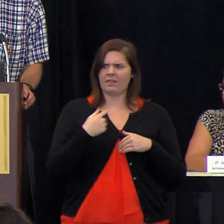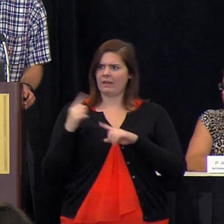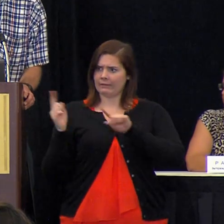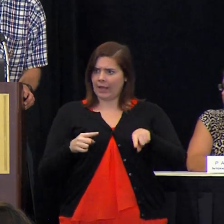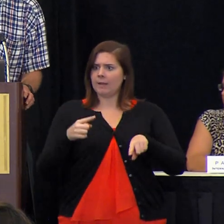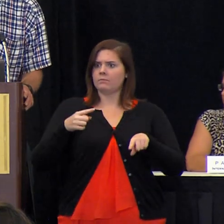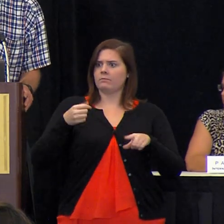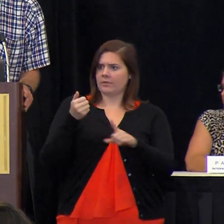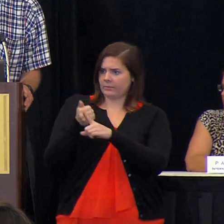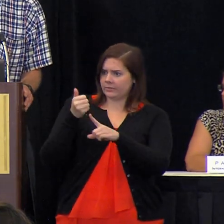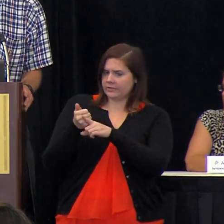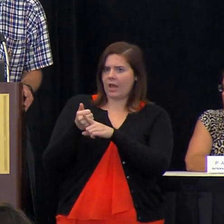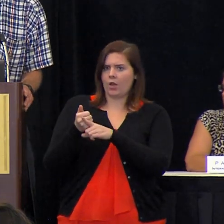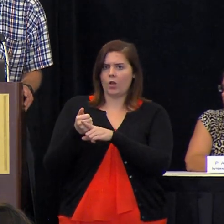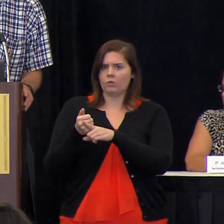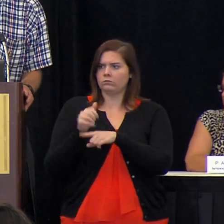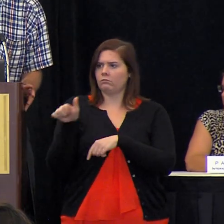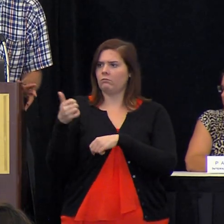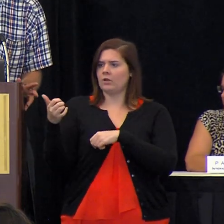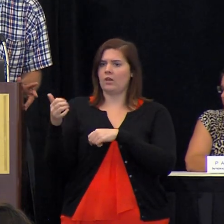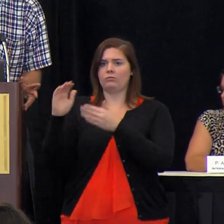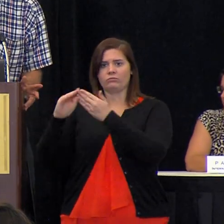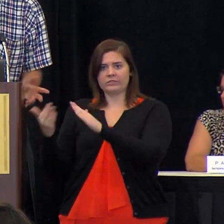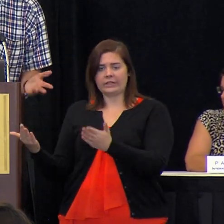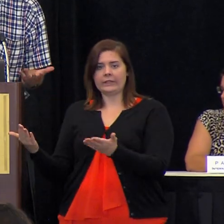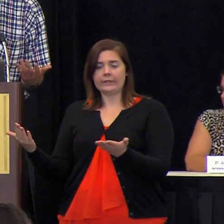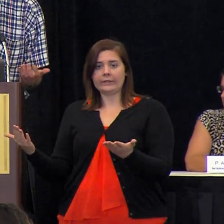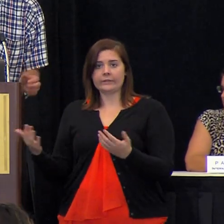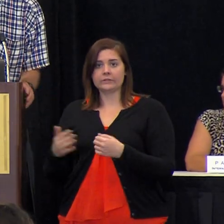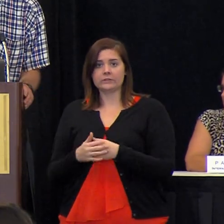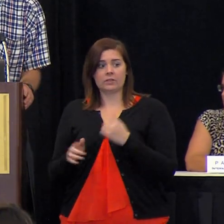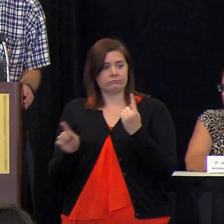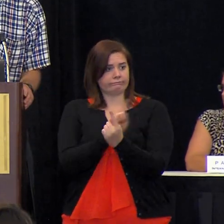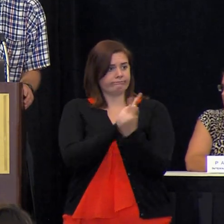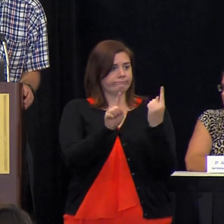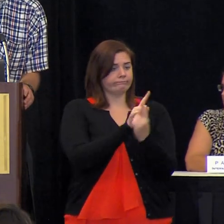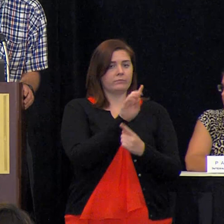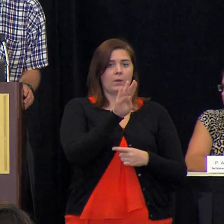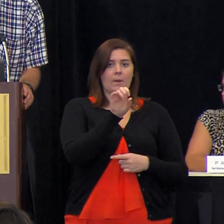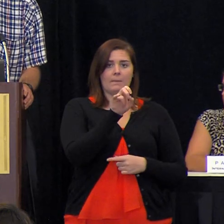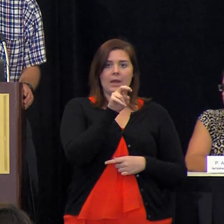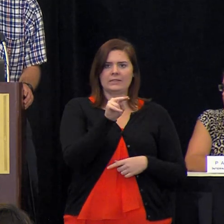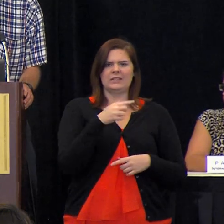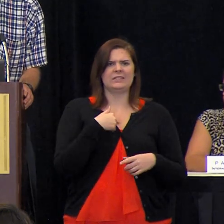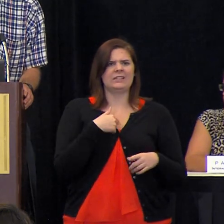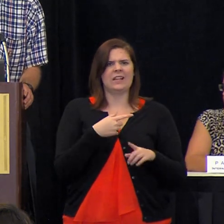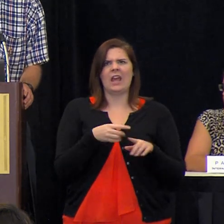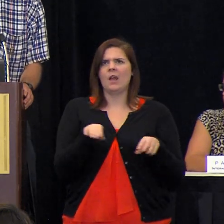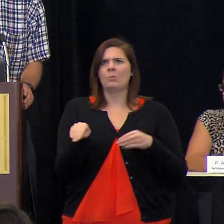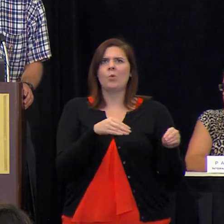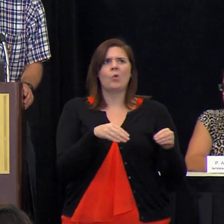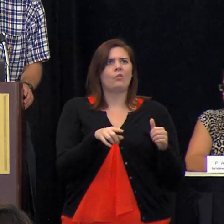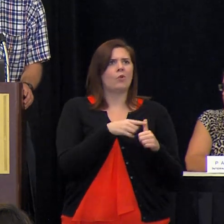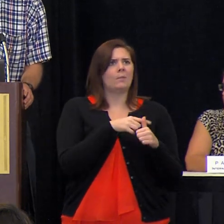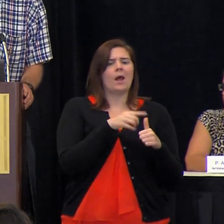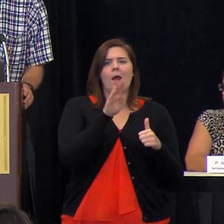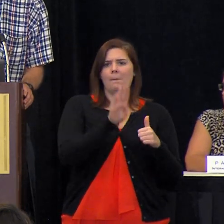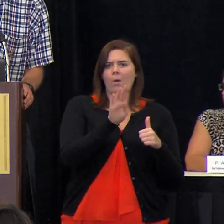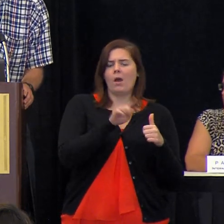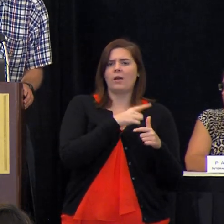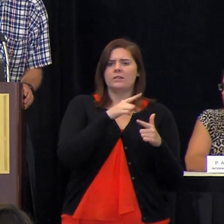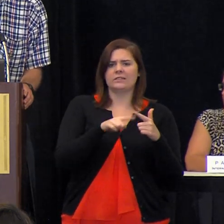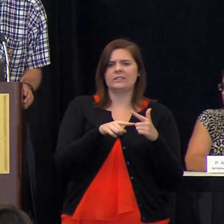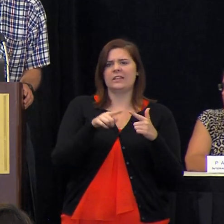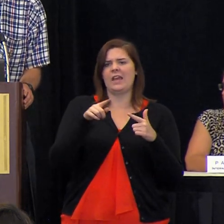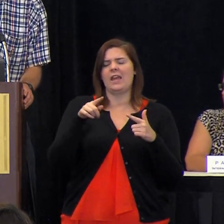about a third of them resettled here from other countries other cities i've i've met bosnians that moved here from boston and phoenix and new york partly because it was